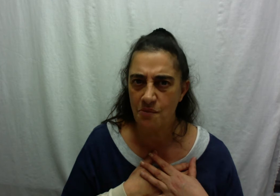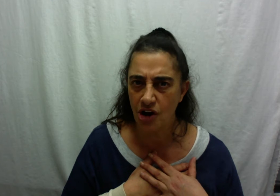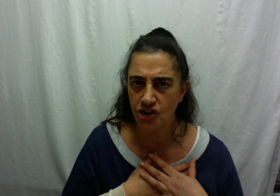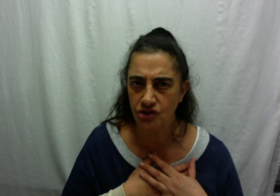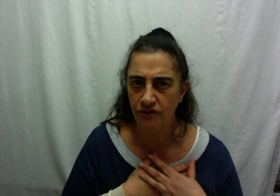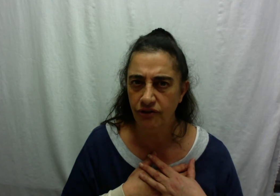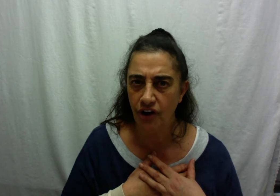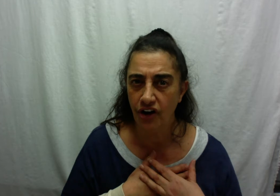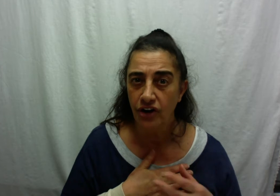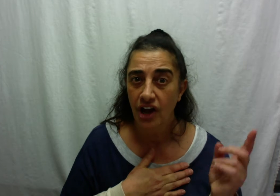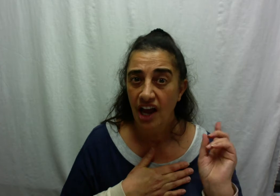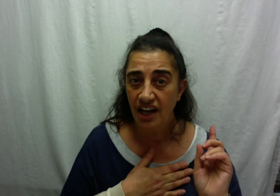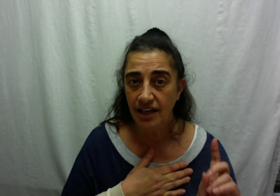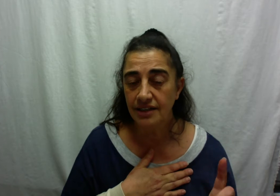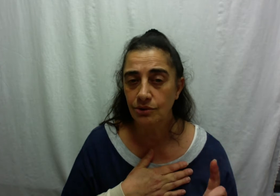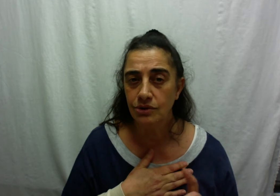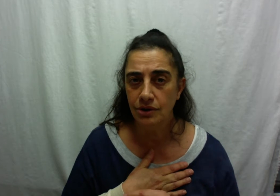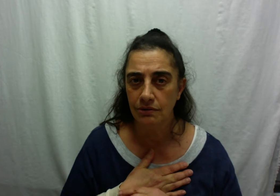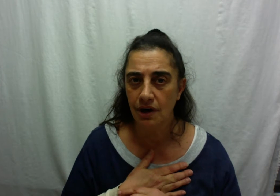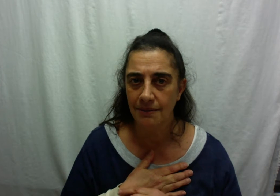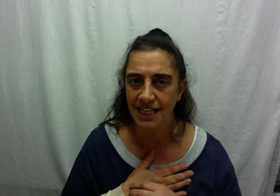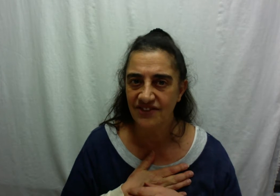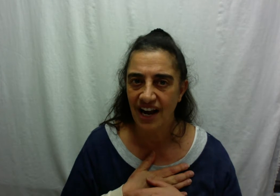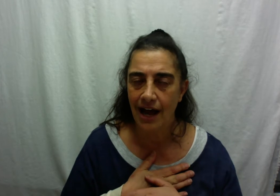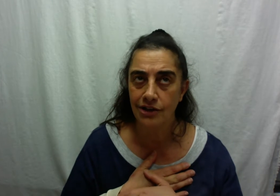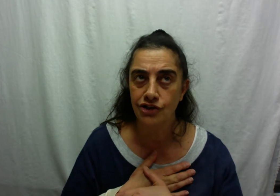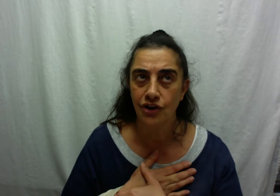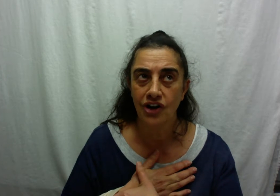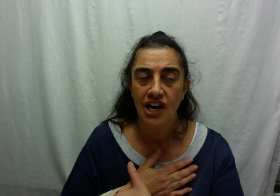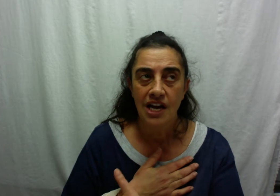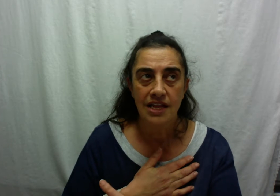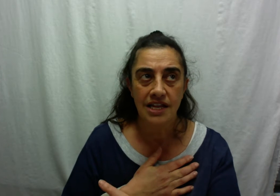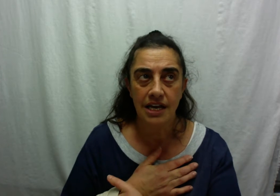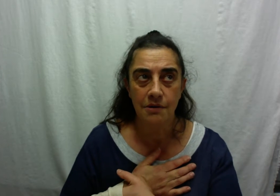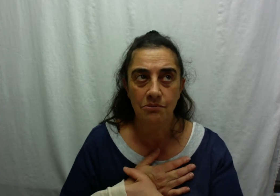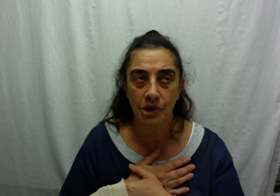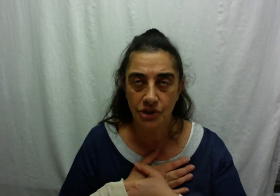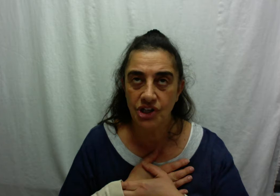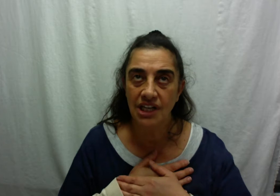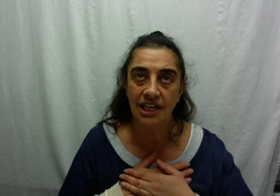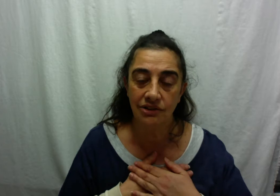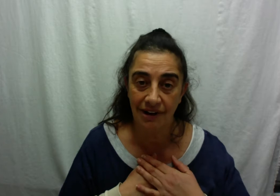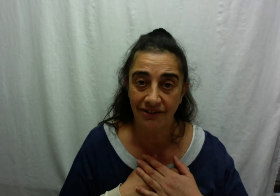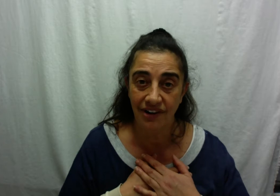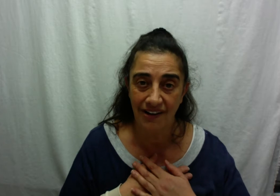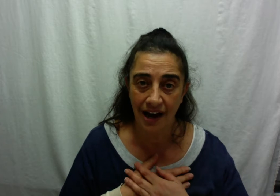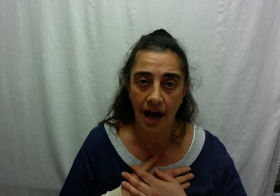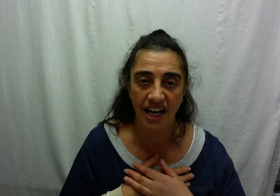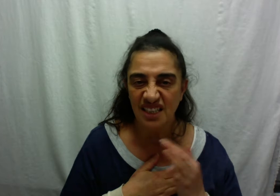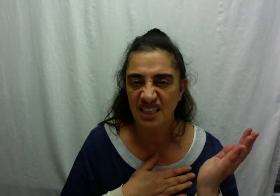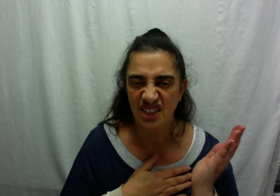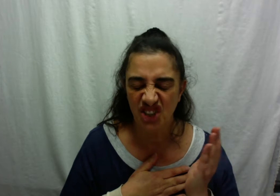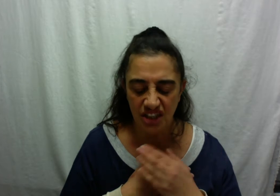emotional for you it is also a romance flower so the emotion can run very high tissues